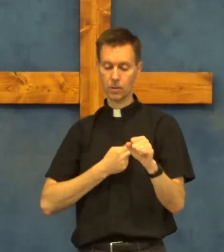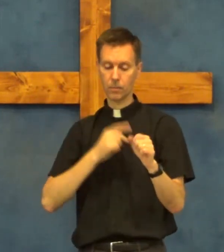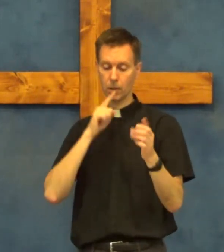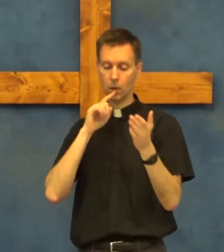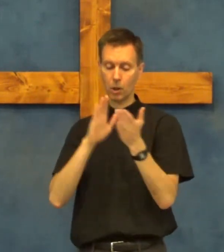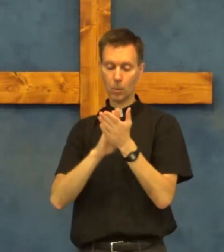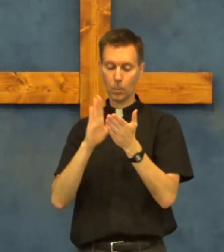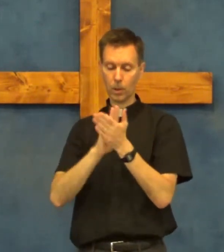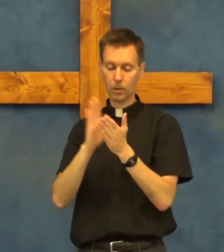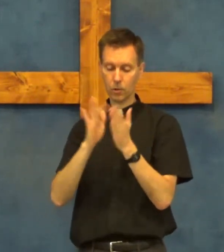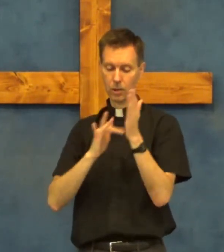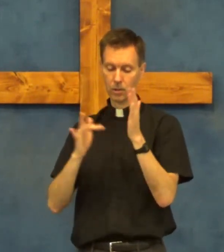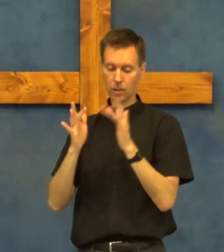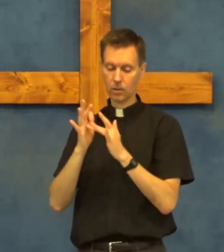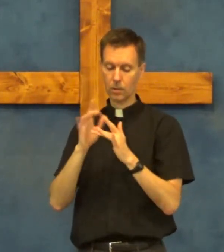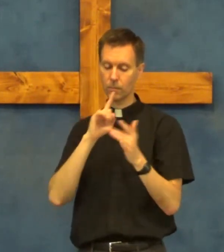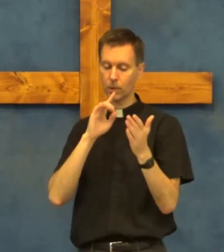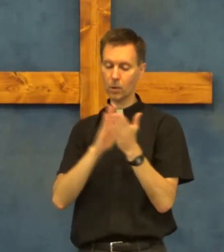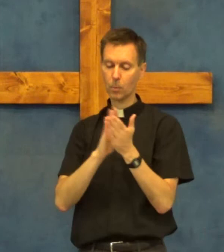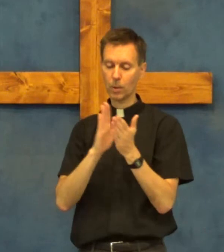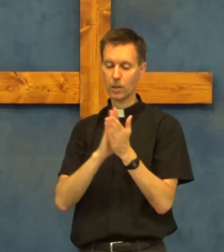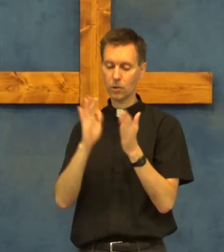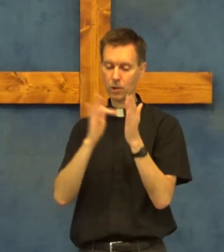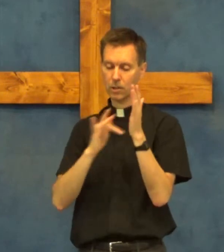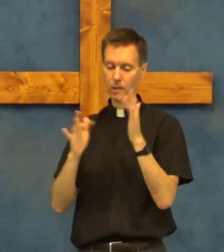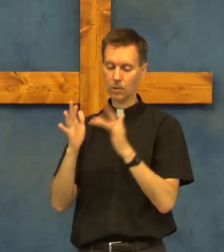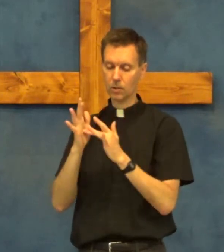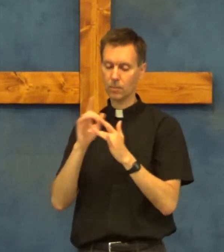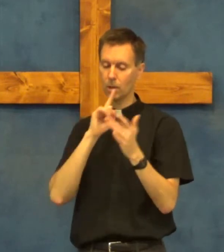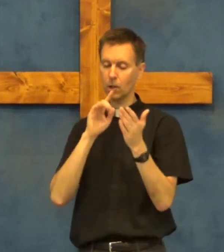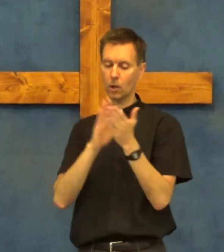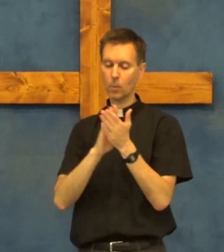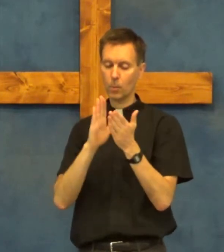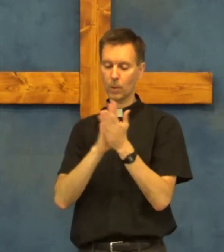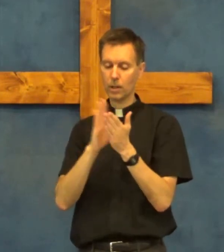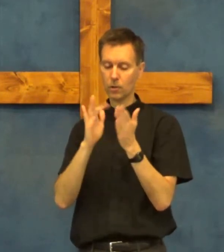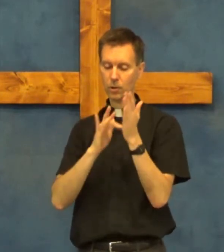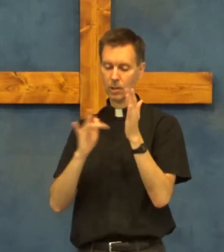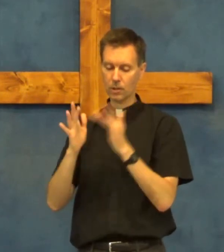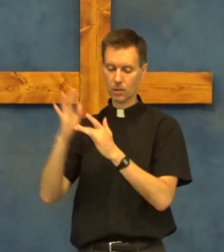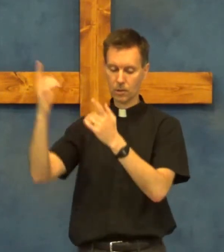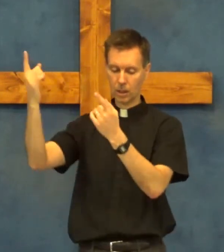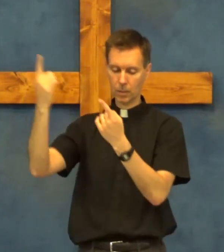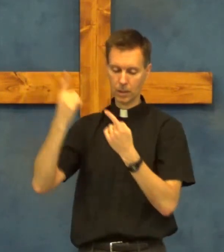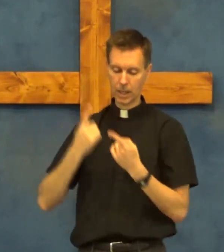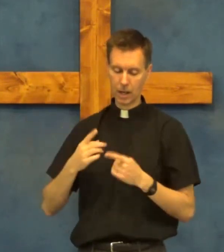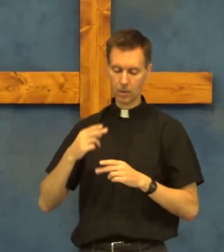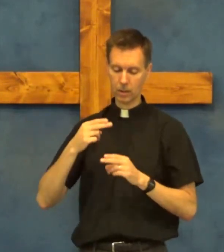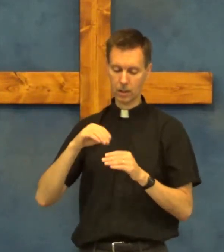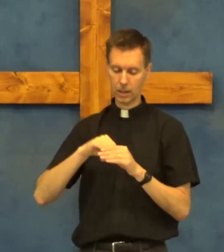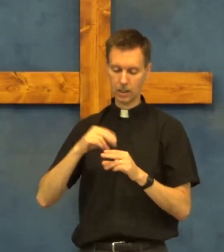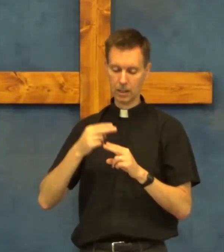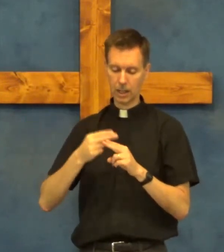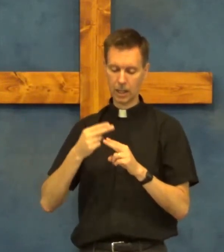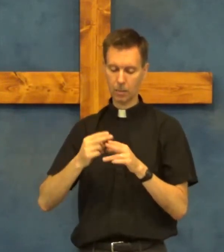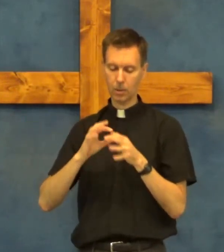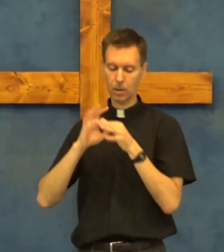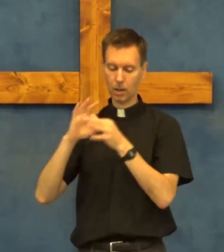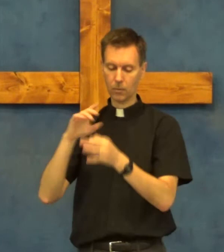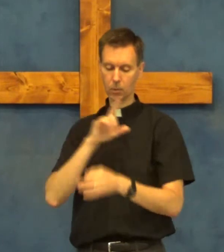praise Jesus praise Jesus praise Jesus coming down in the name of the